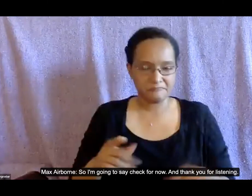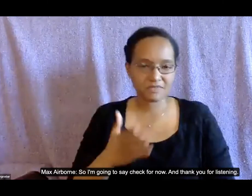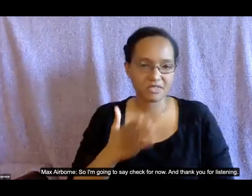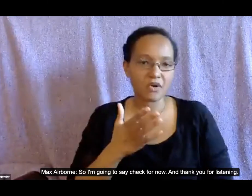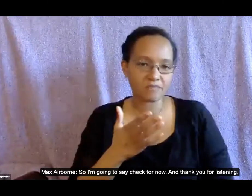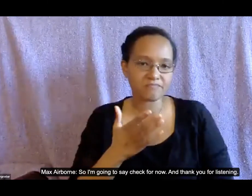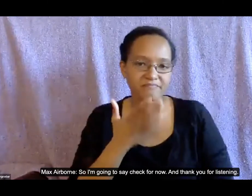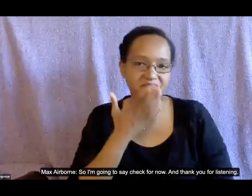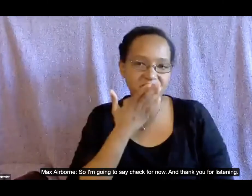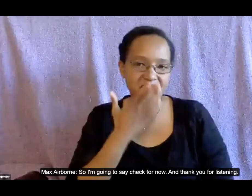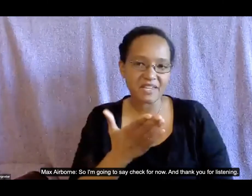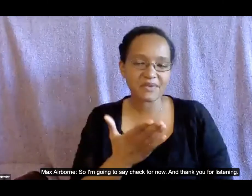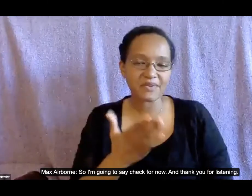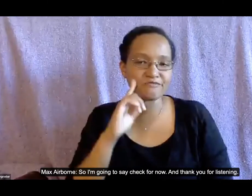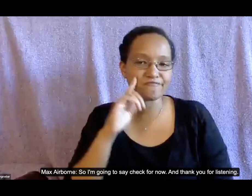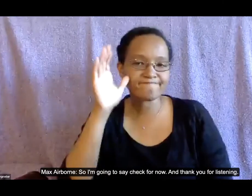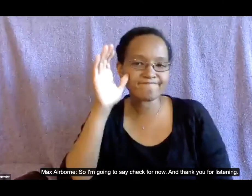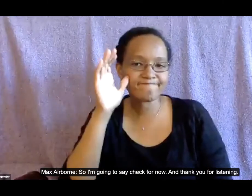thank you for listening